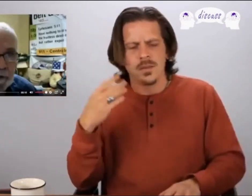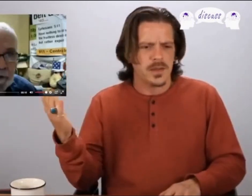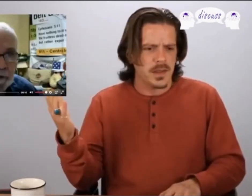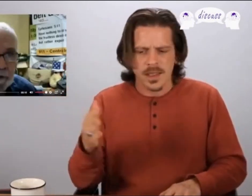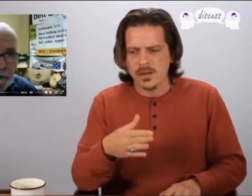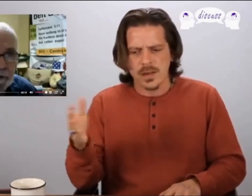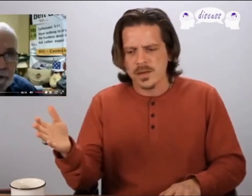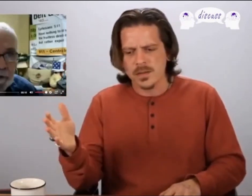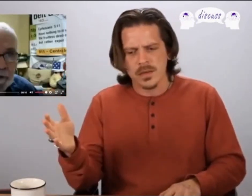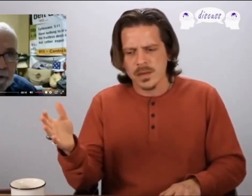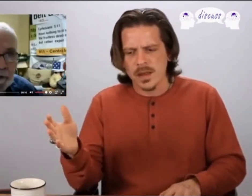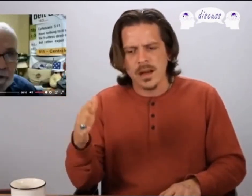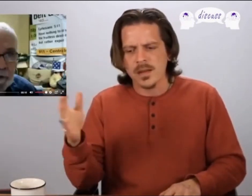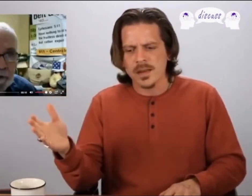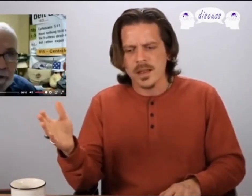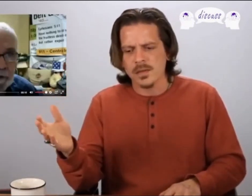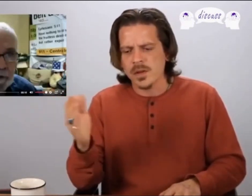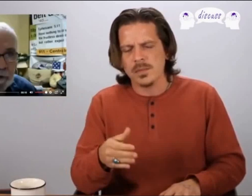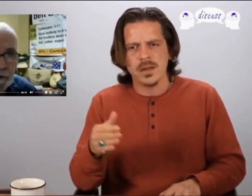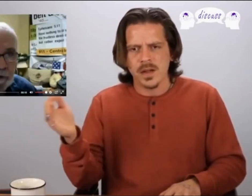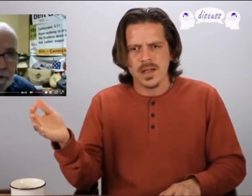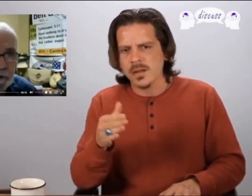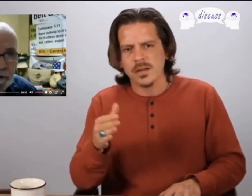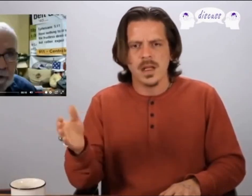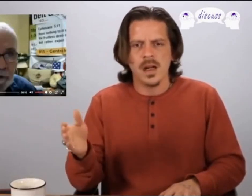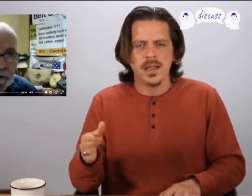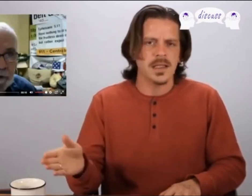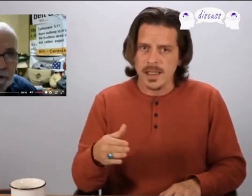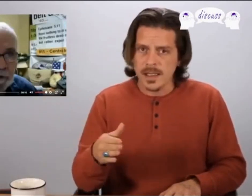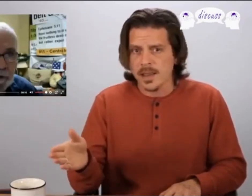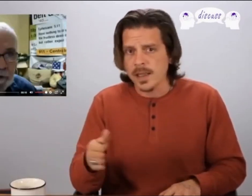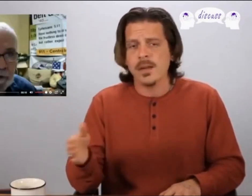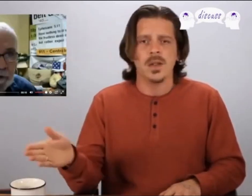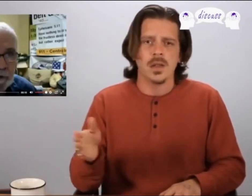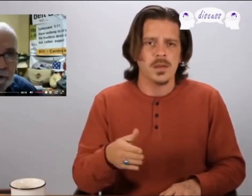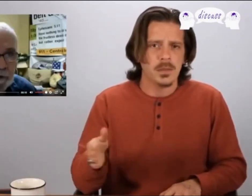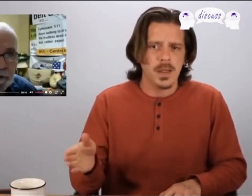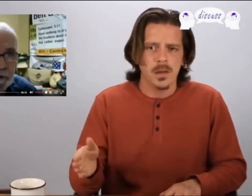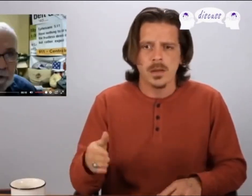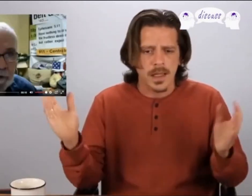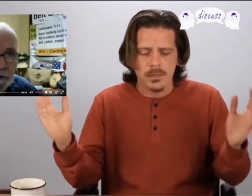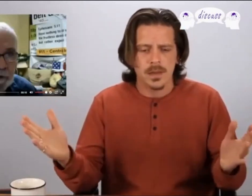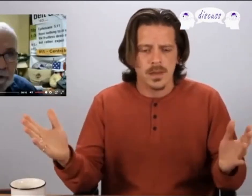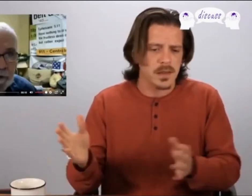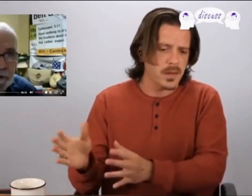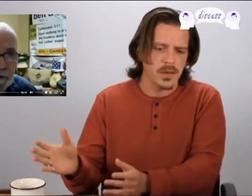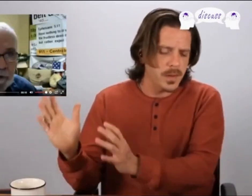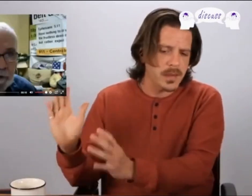which again Chris Hallett and Kirk Pendergrass aren't auditing anything they have no government power I that's another group I